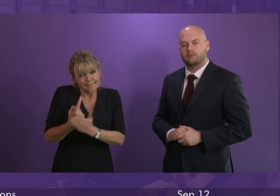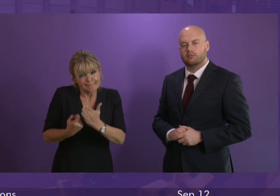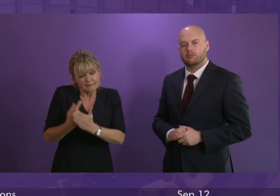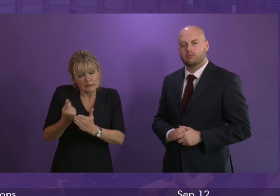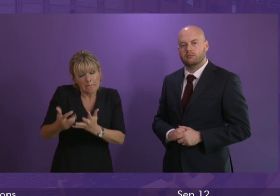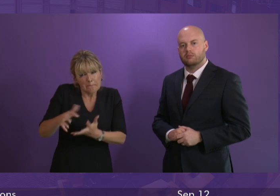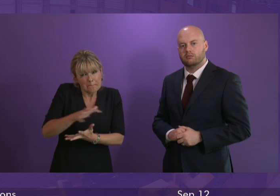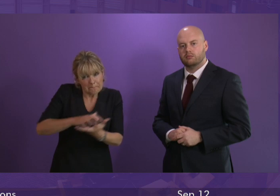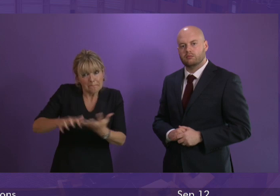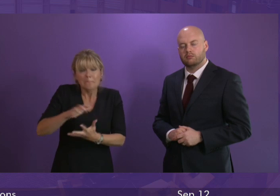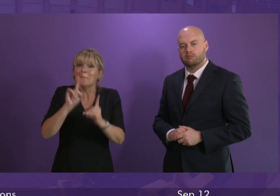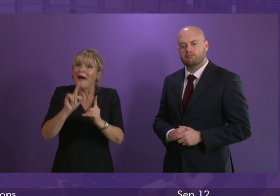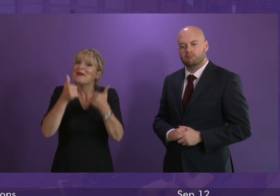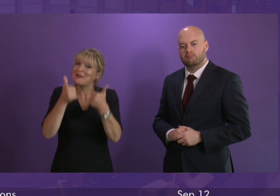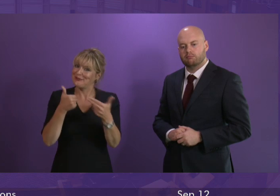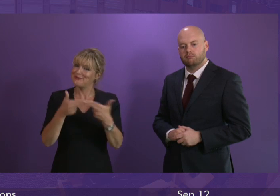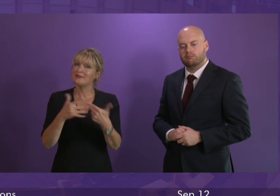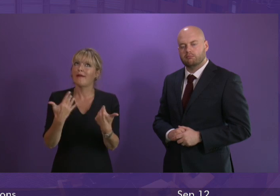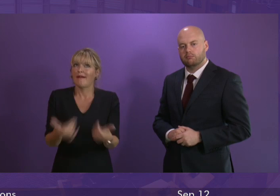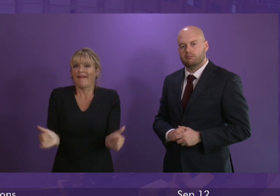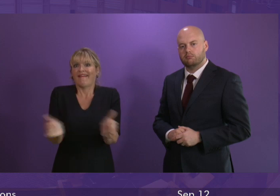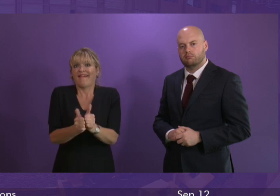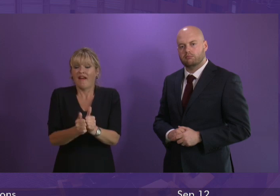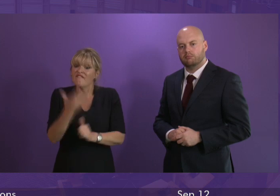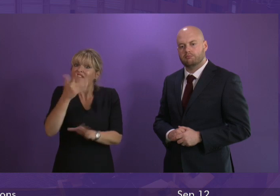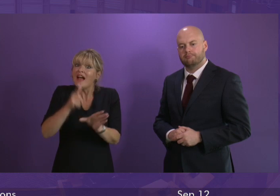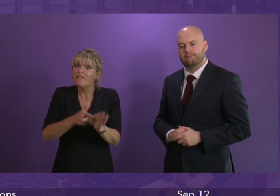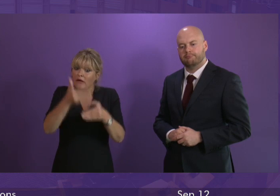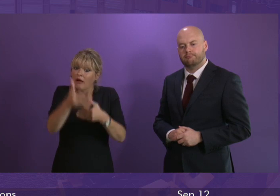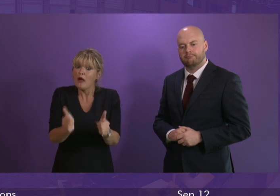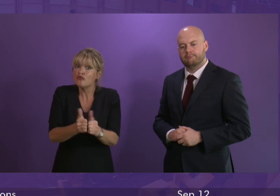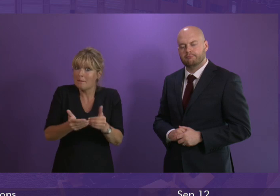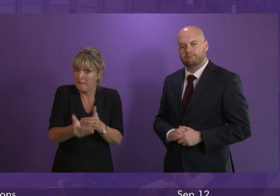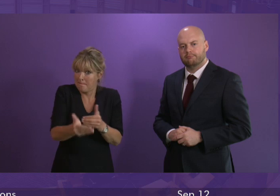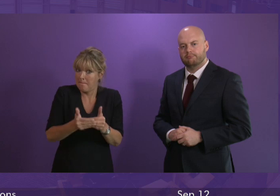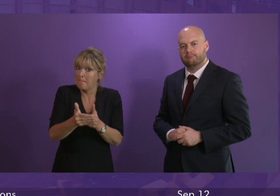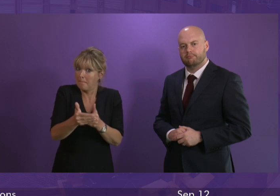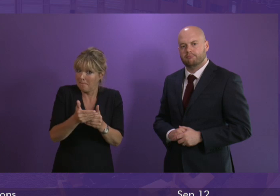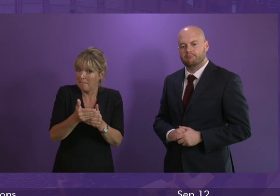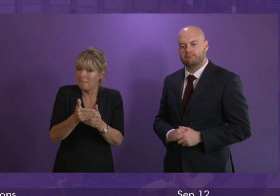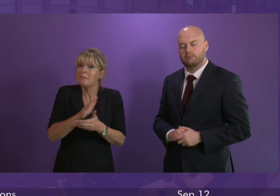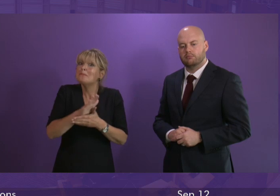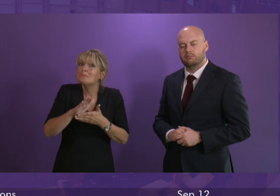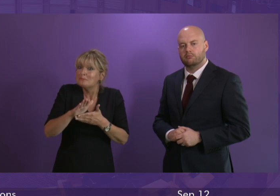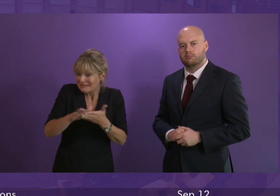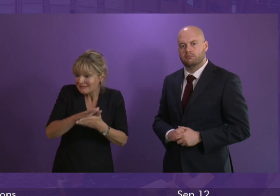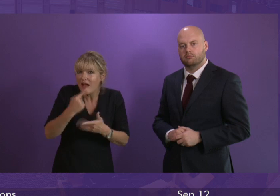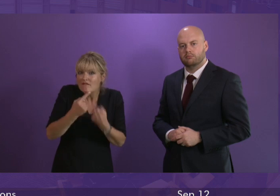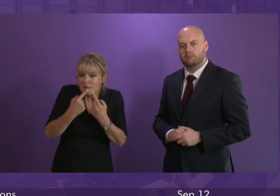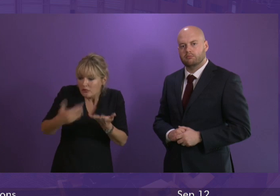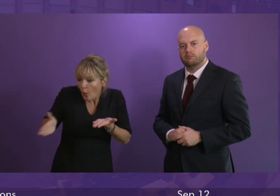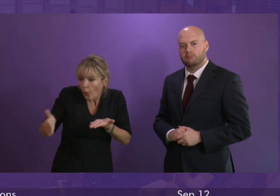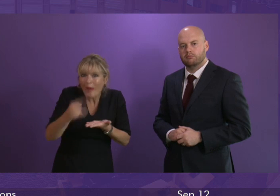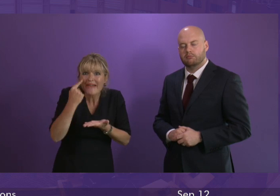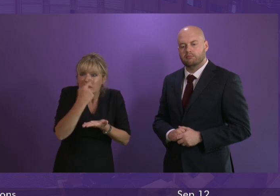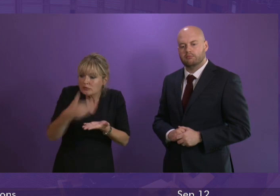complexities I think it is good news that we have arrived at it is a five year agreement that of course will allow data about the benefits of these